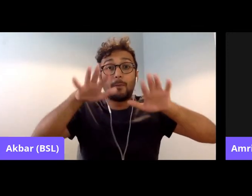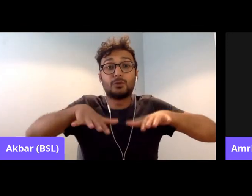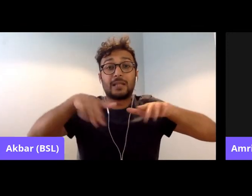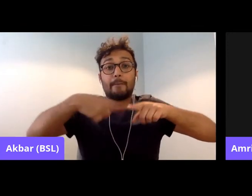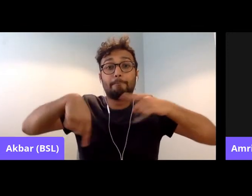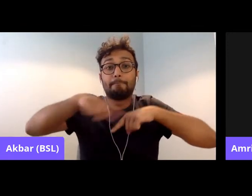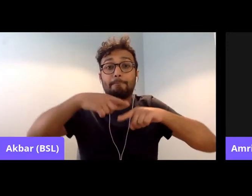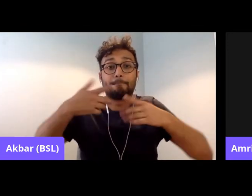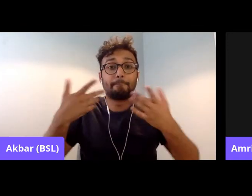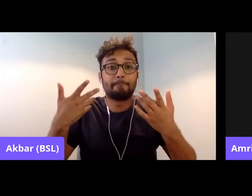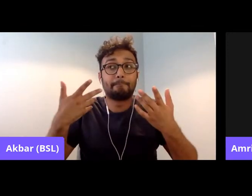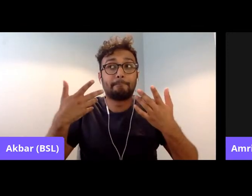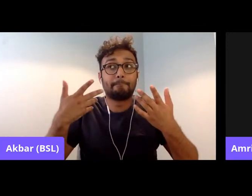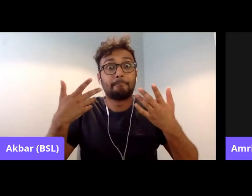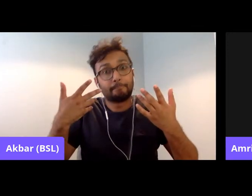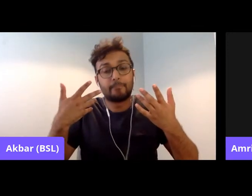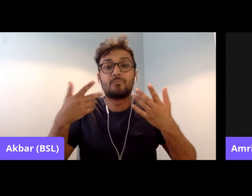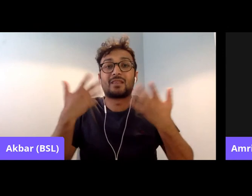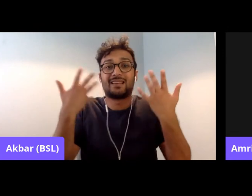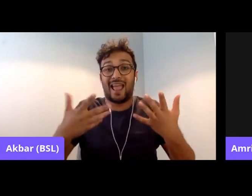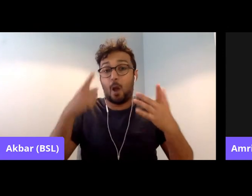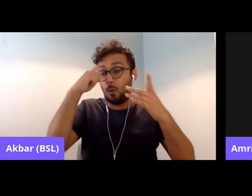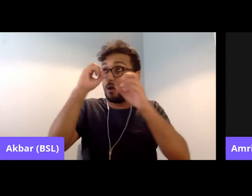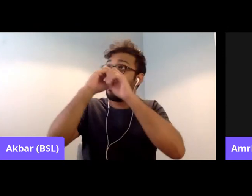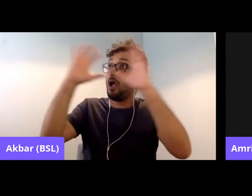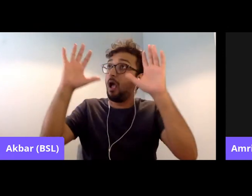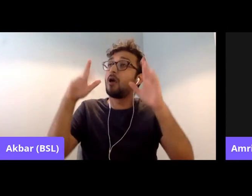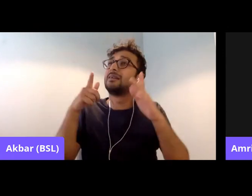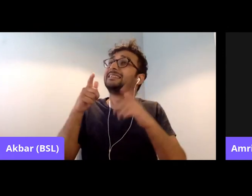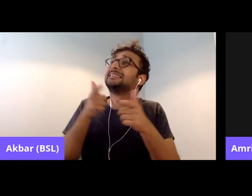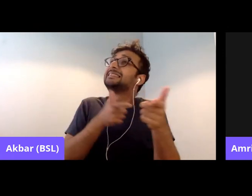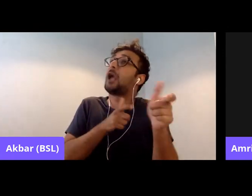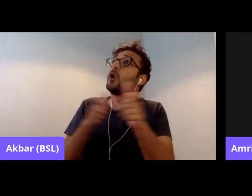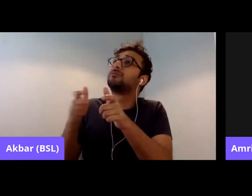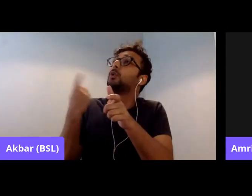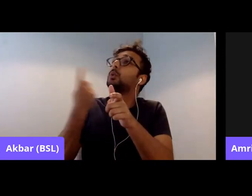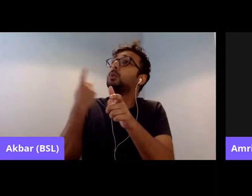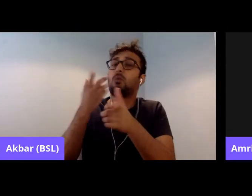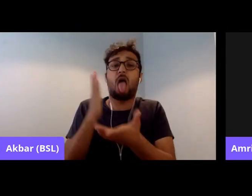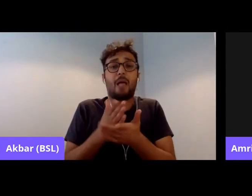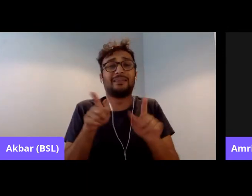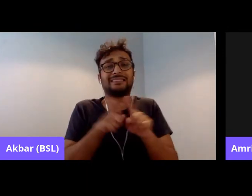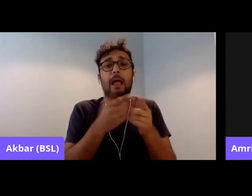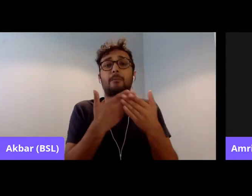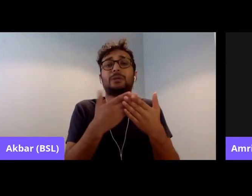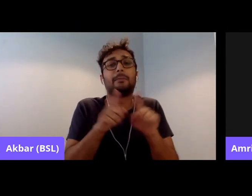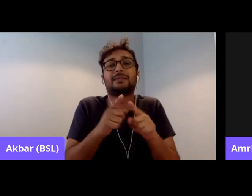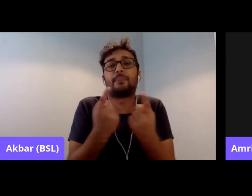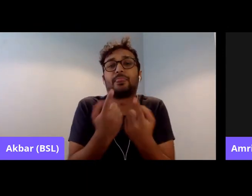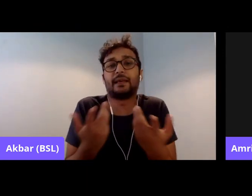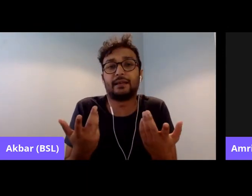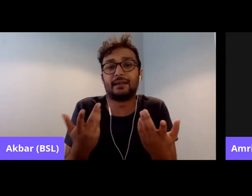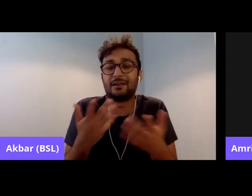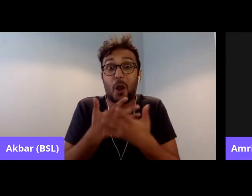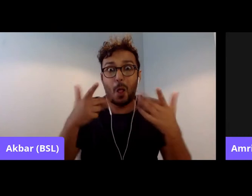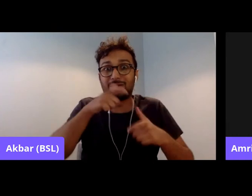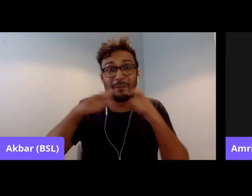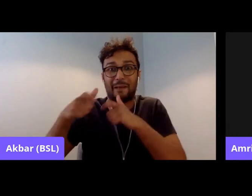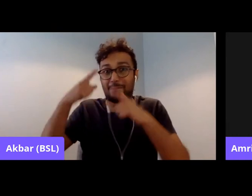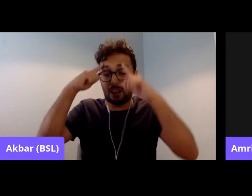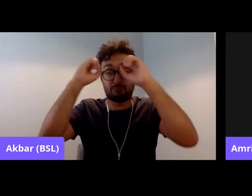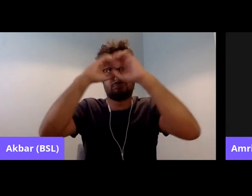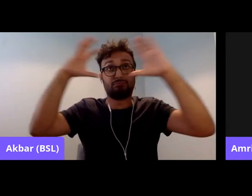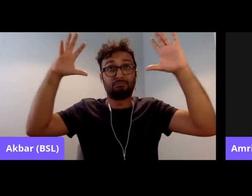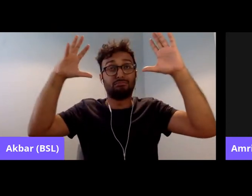become almost a kind of something in people's subconscious. So it is, in that